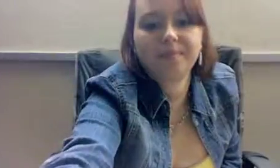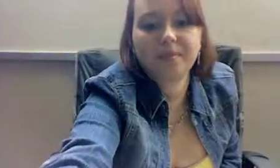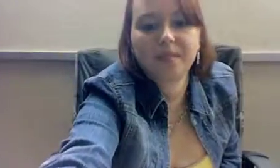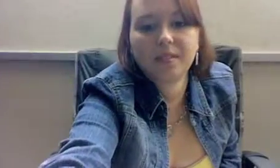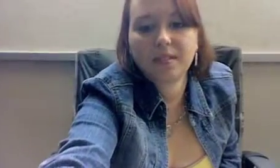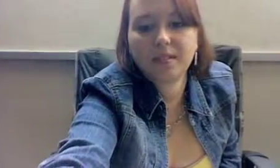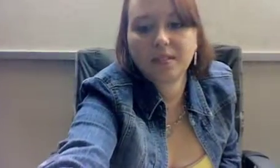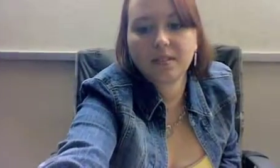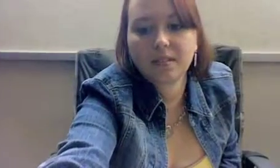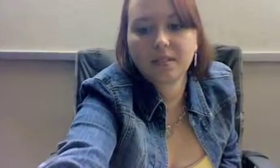So she's . Thank you.